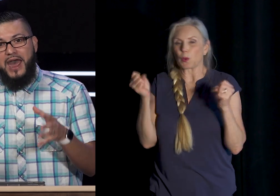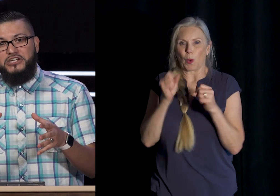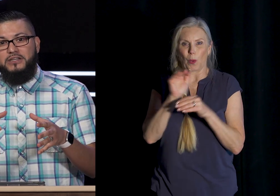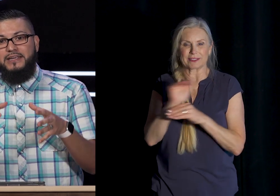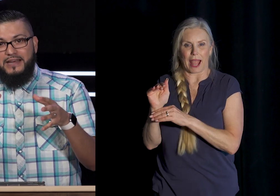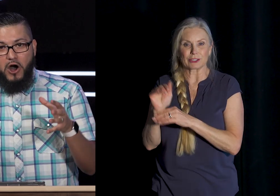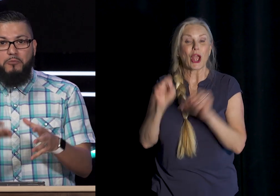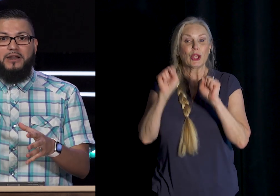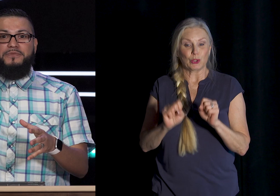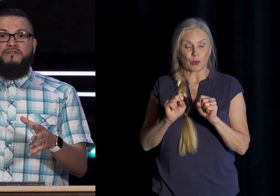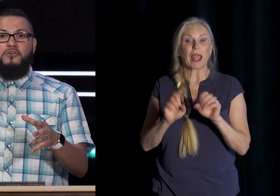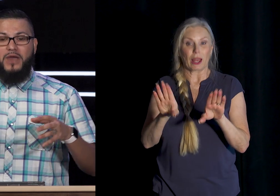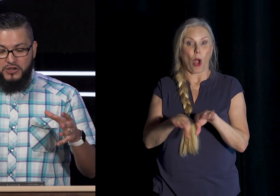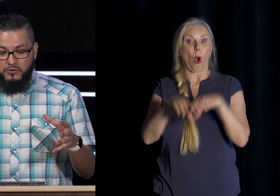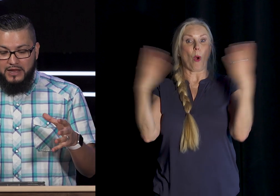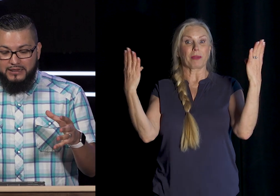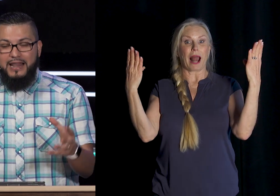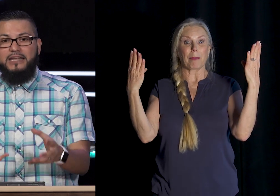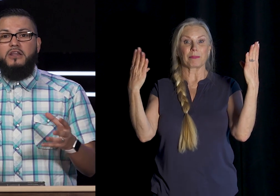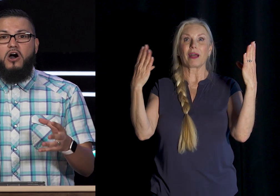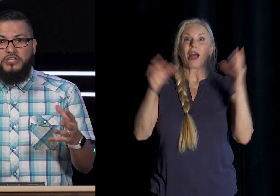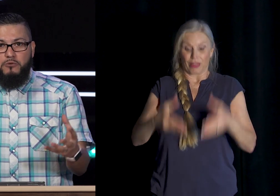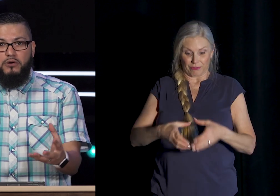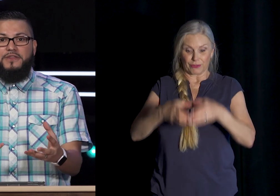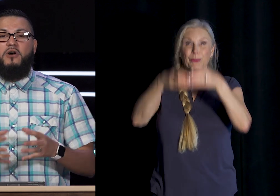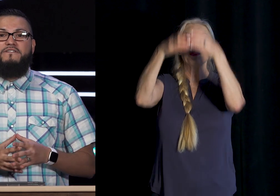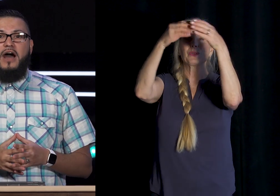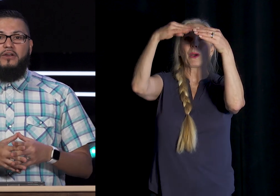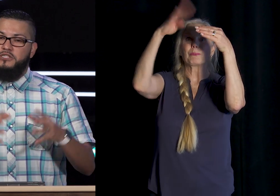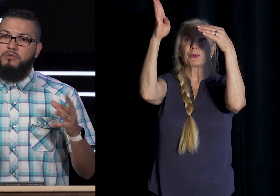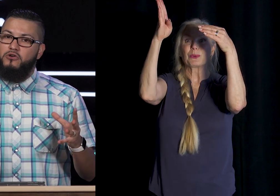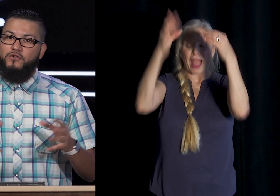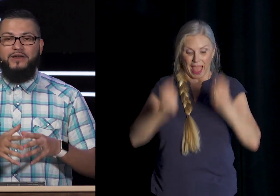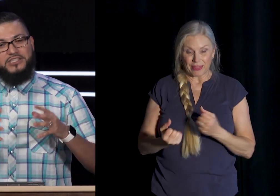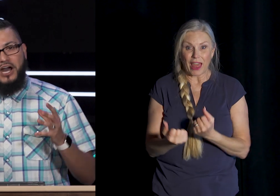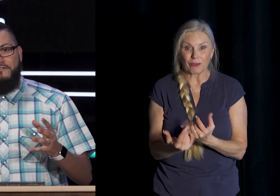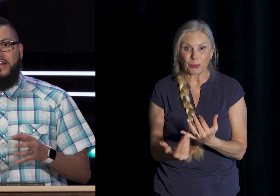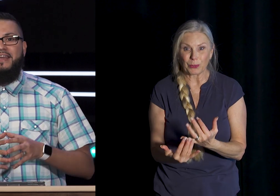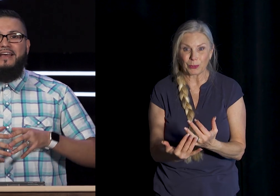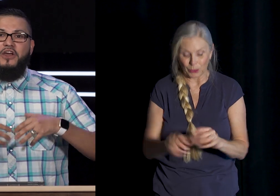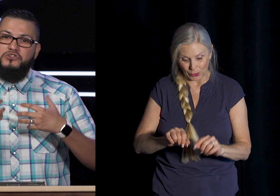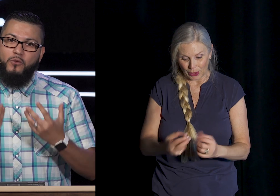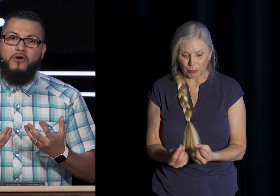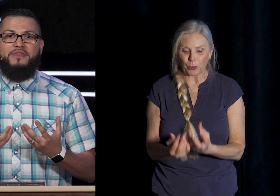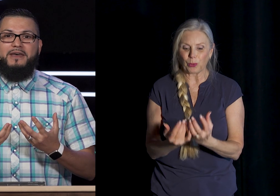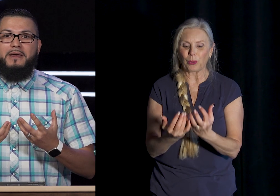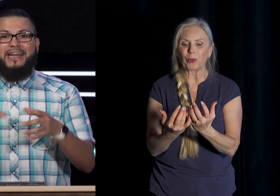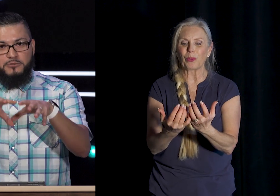Actually Open up the Flue And you Light logs And you Put them on Fire It's beautiful It's comforting There's warmth And it's